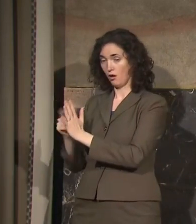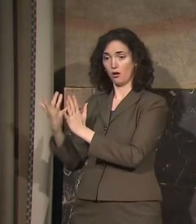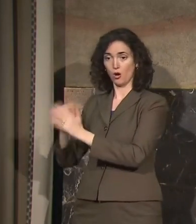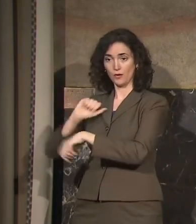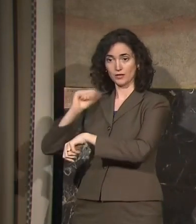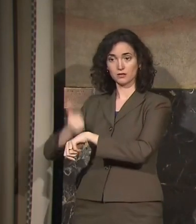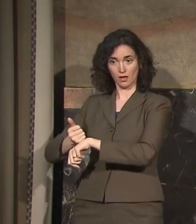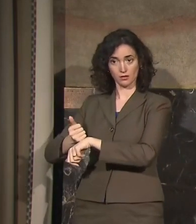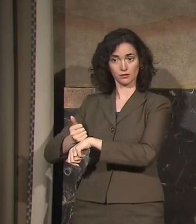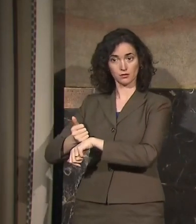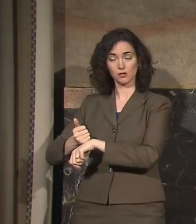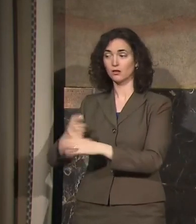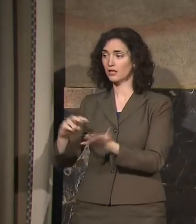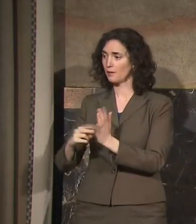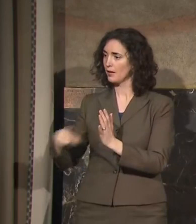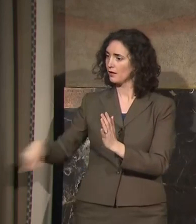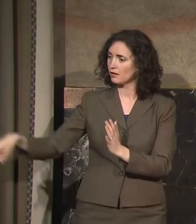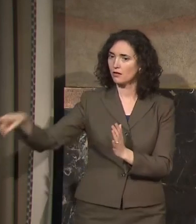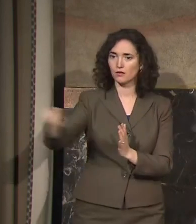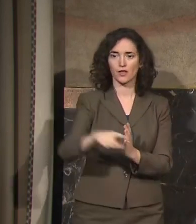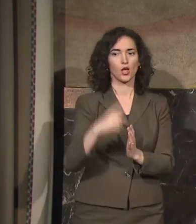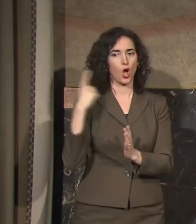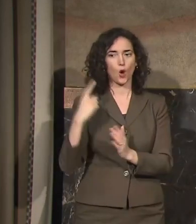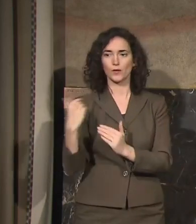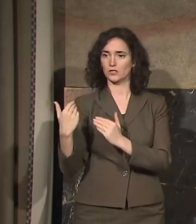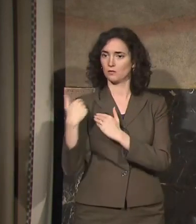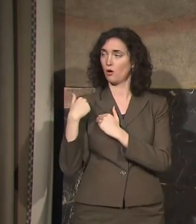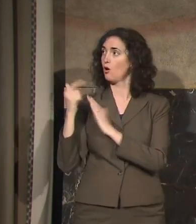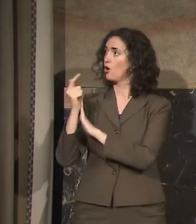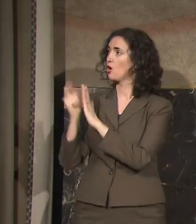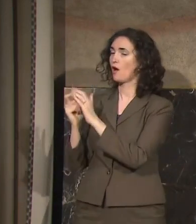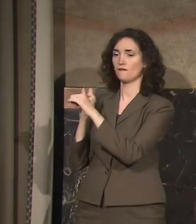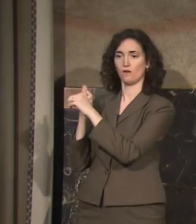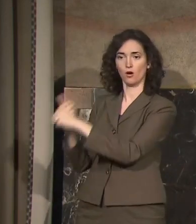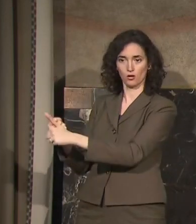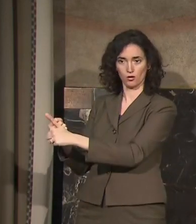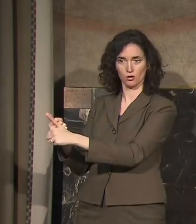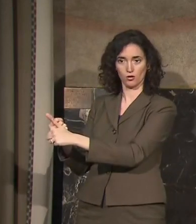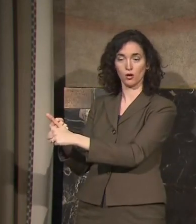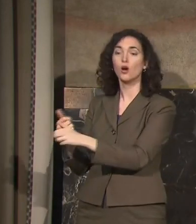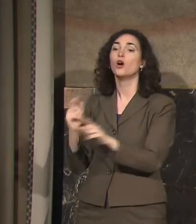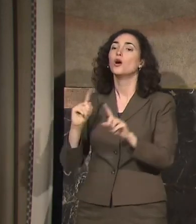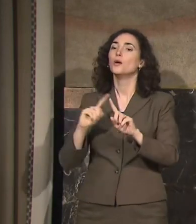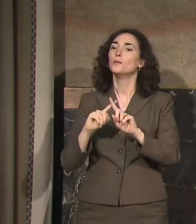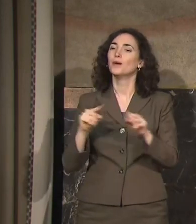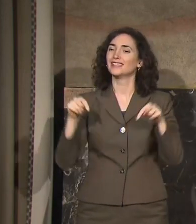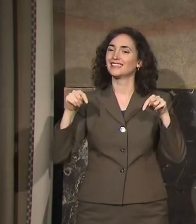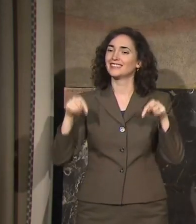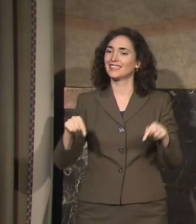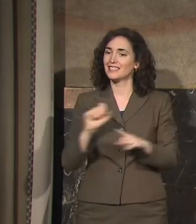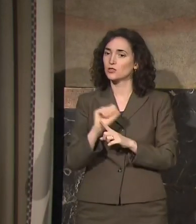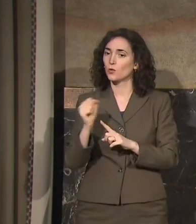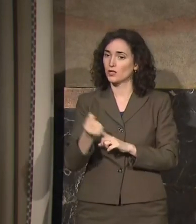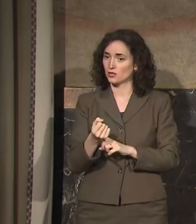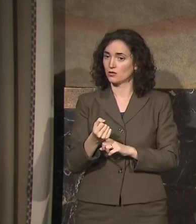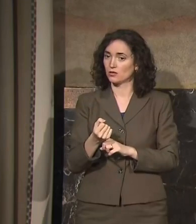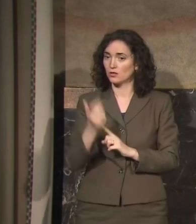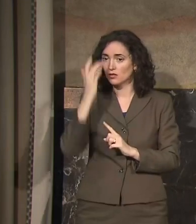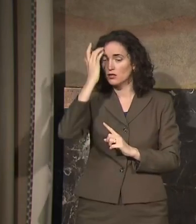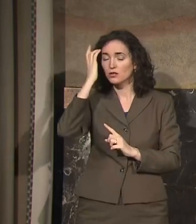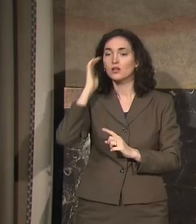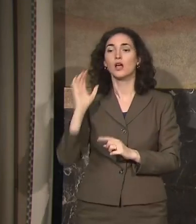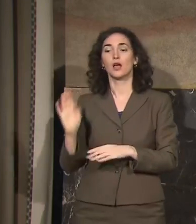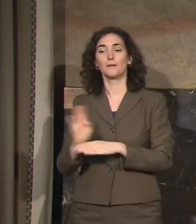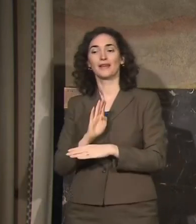And so it is incumbent upon them always to follow the law. But in this case, it will keep the business owner,